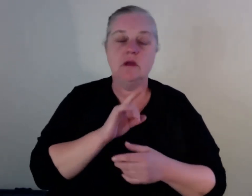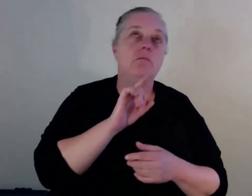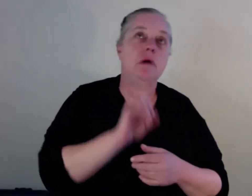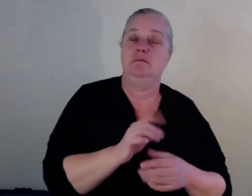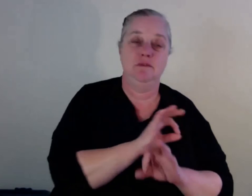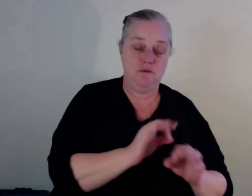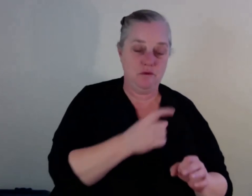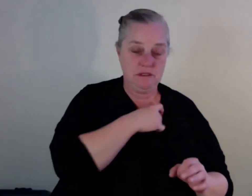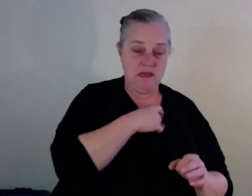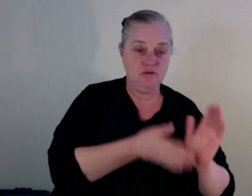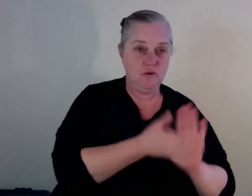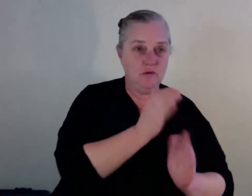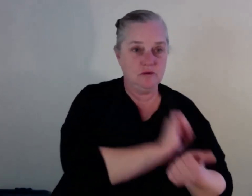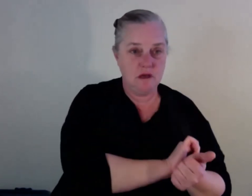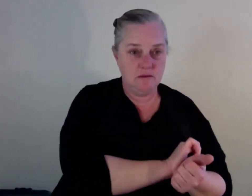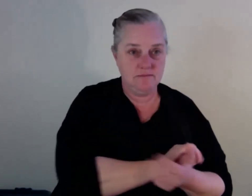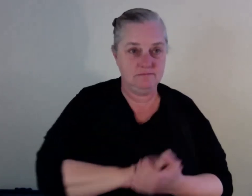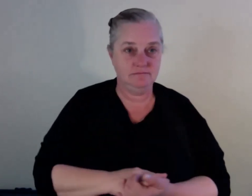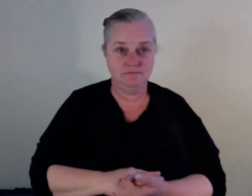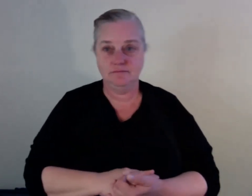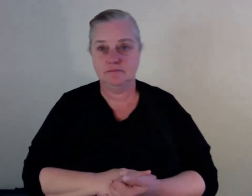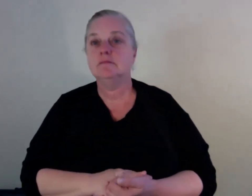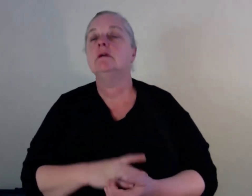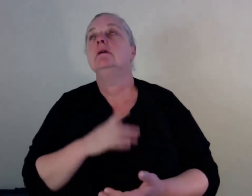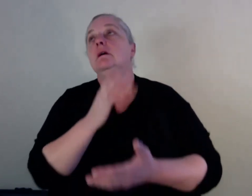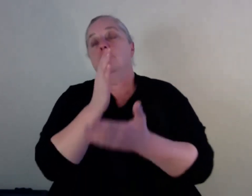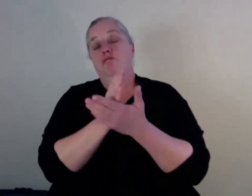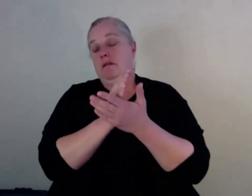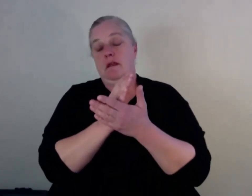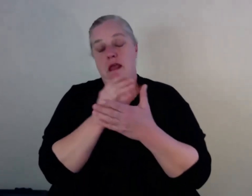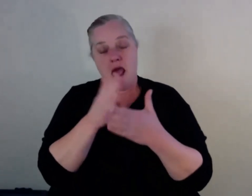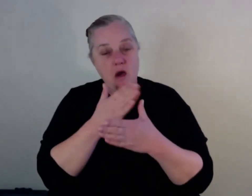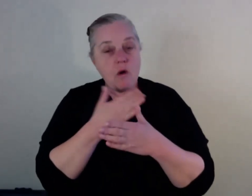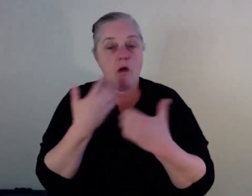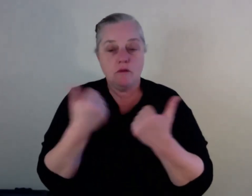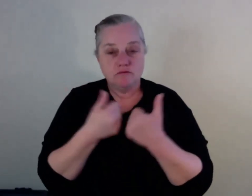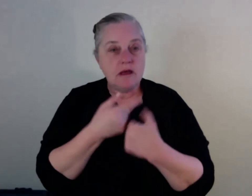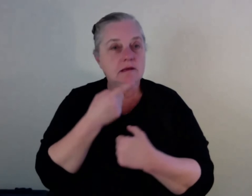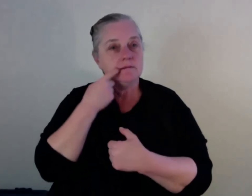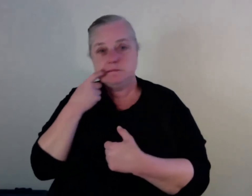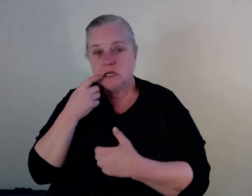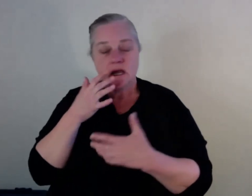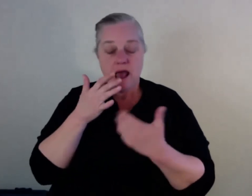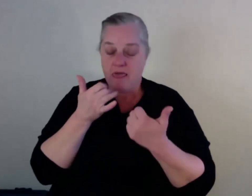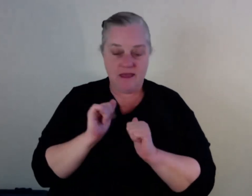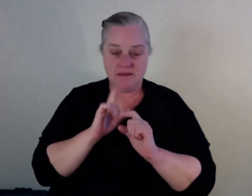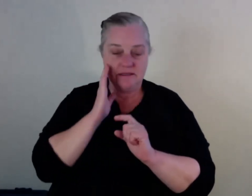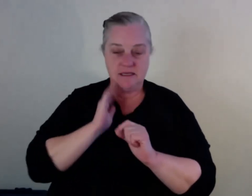discriminate. You can be a white woman, black woman, Muslim, Christian man, anything. Once it gets hold of you, gets hold of